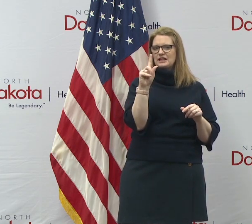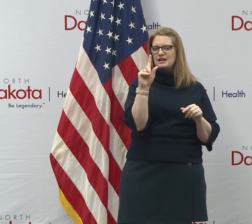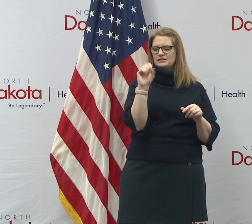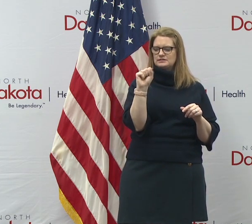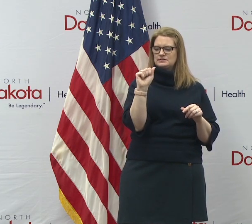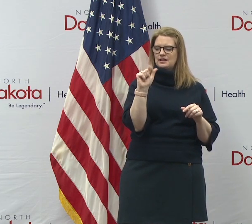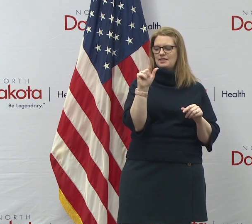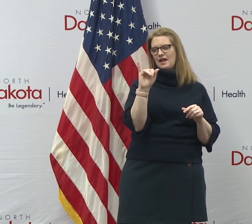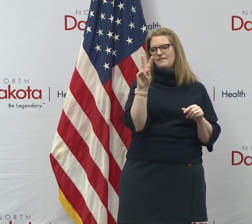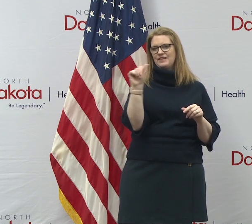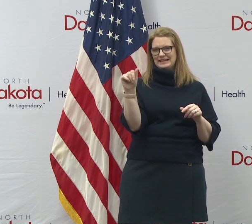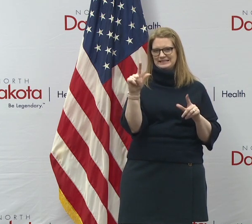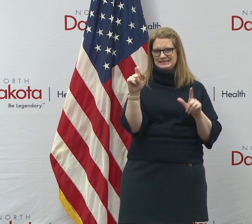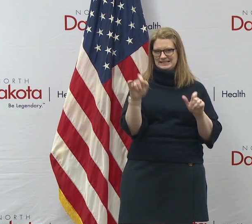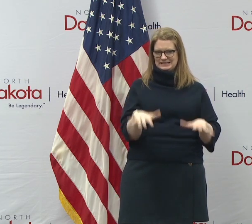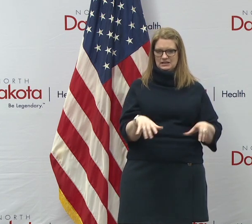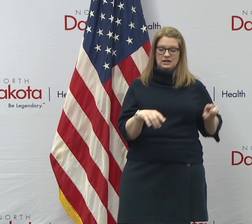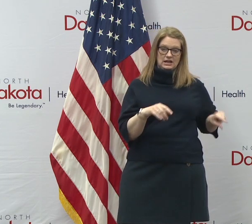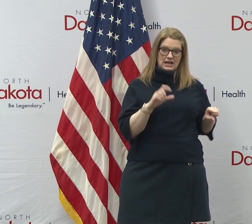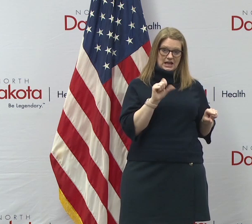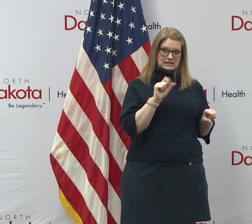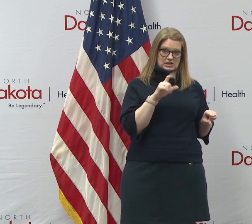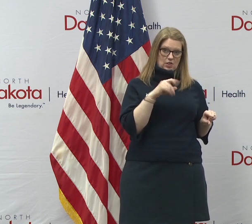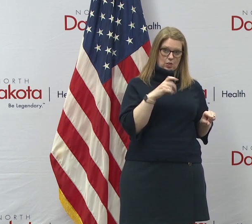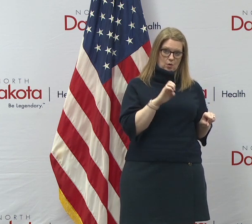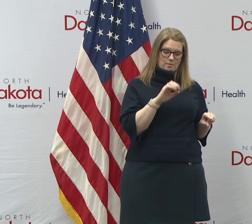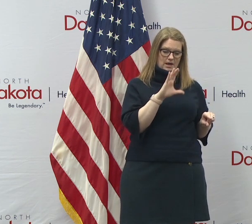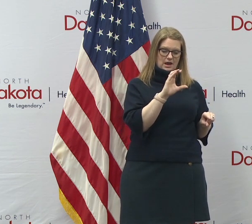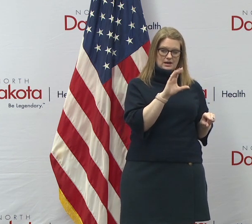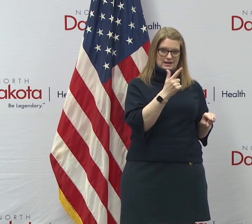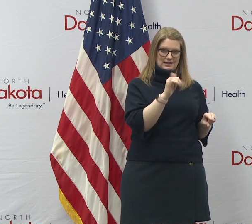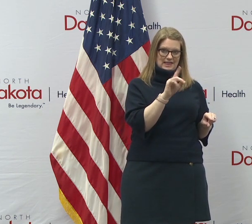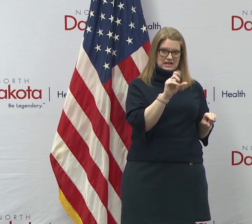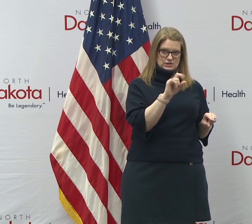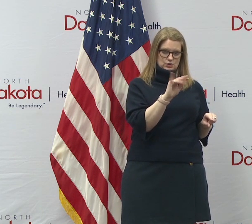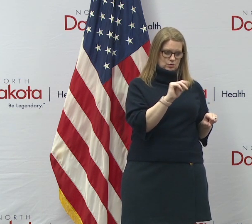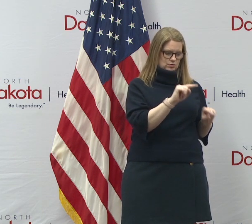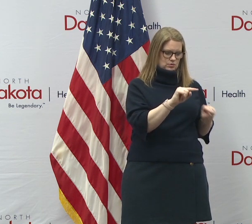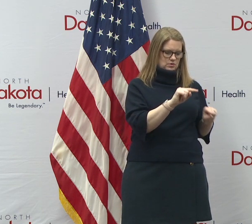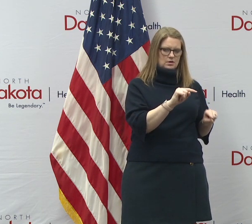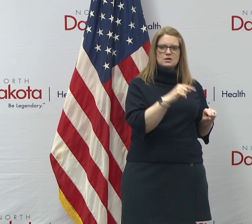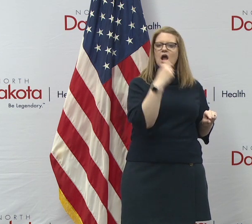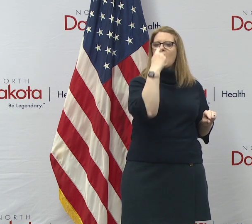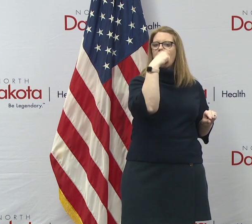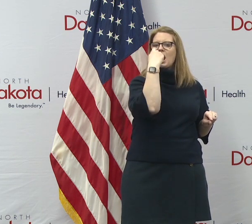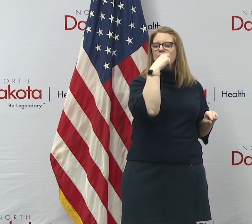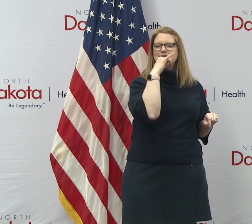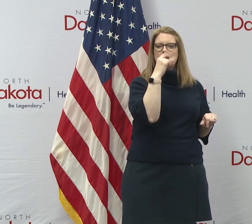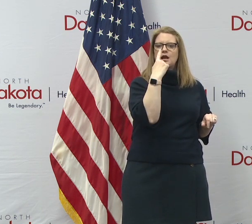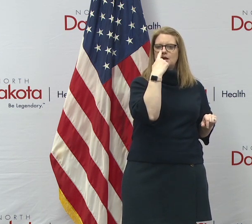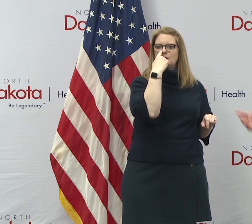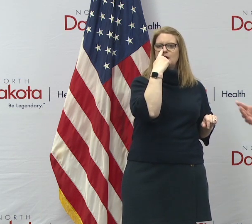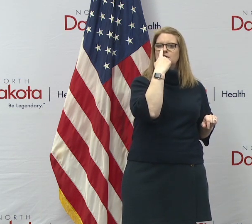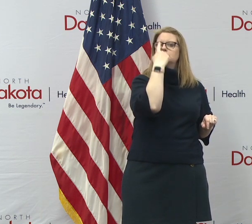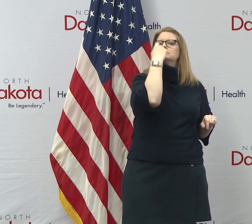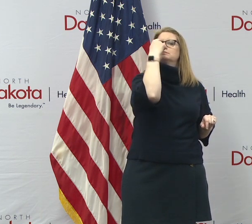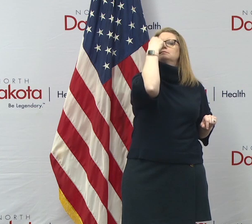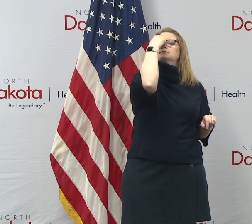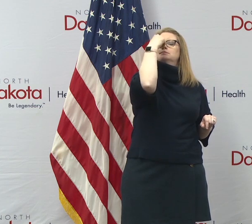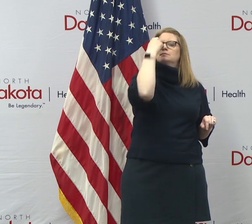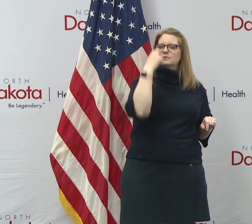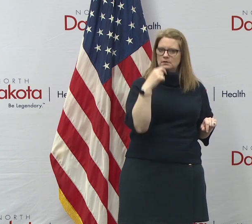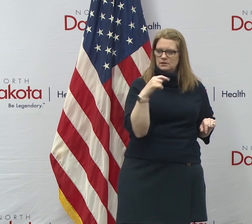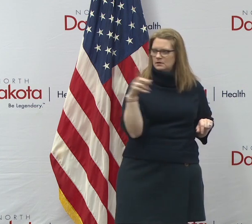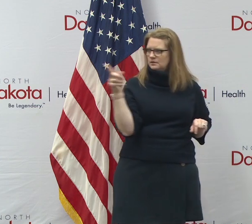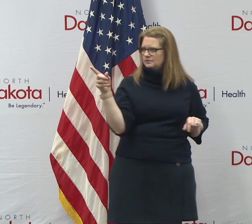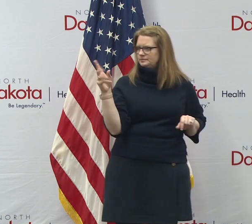not clear when the tests we did in Slope County and in Gladstone this weekend were a mouth swab, not a nasal swab. If I, my Lynn